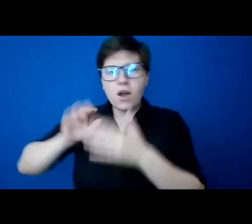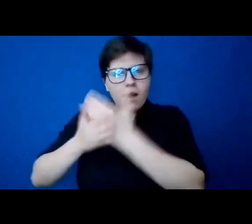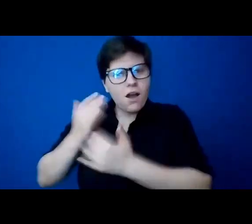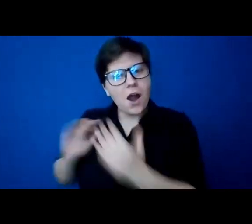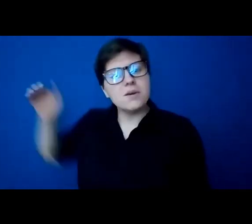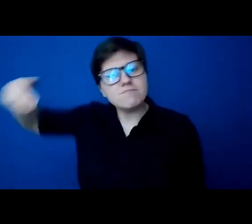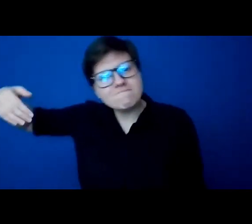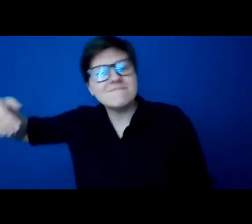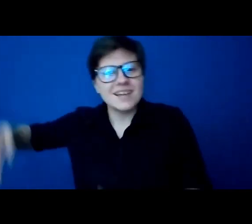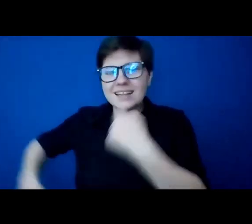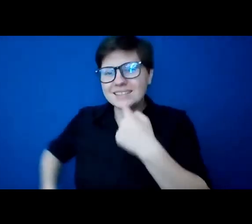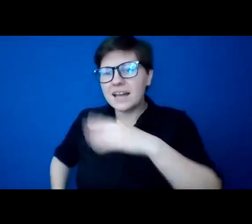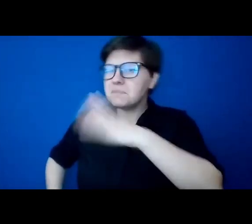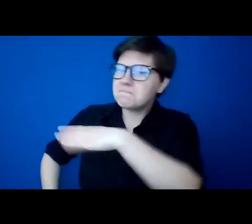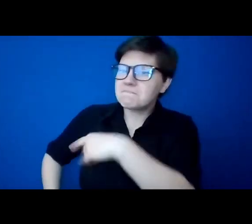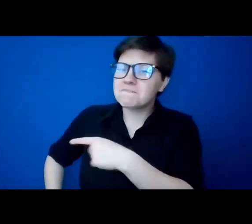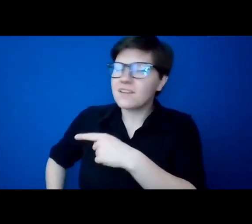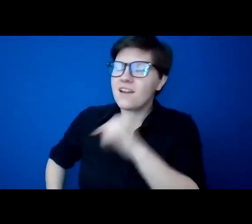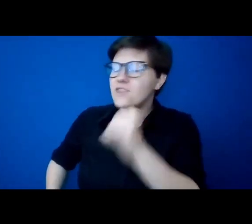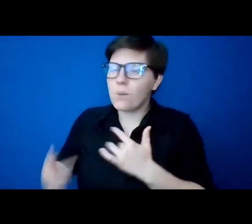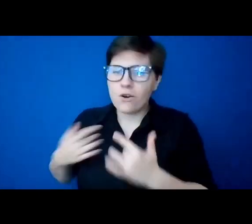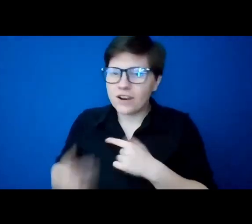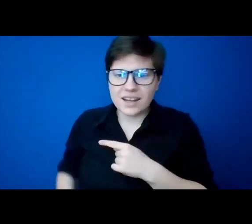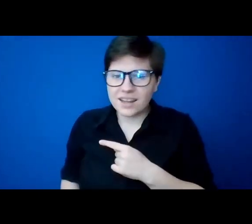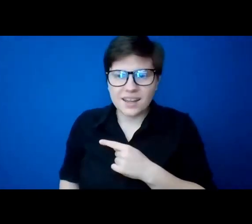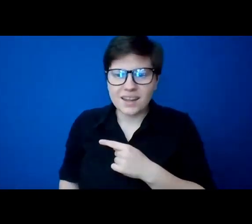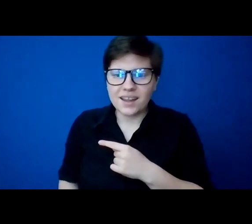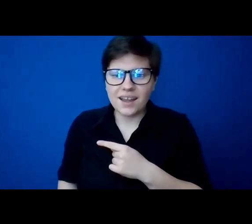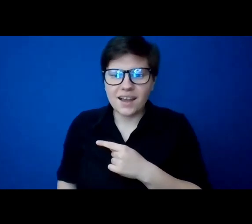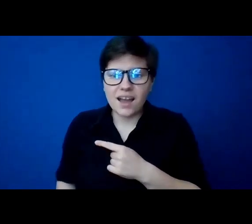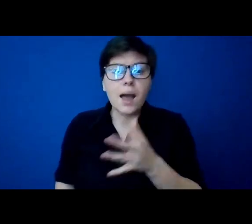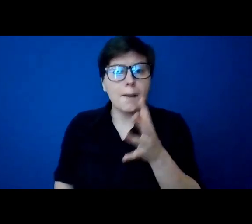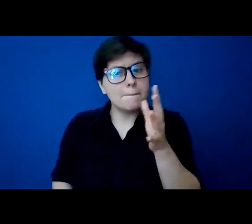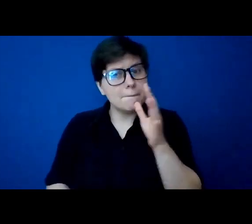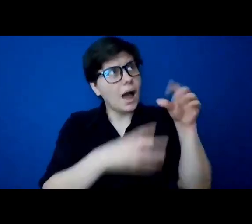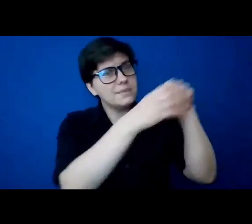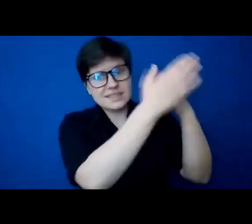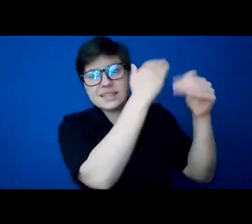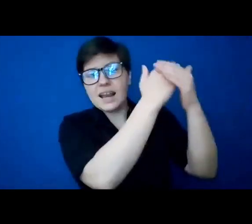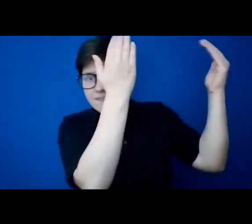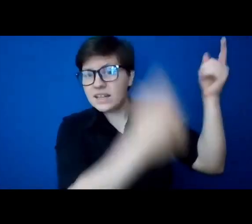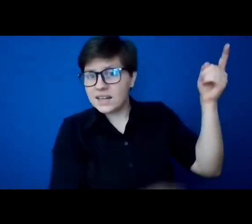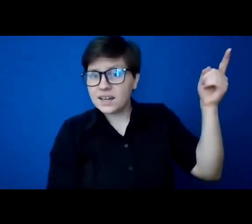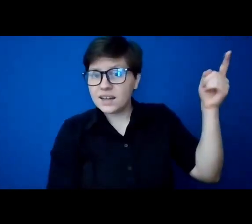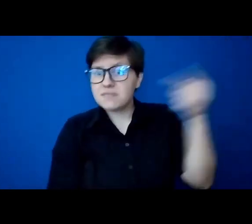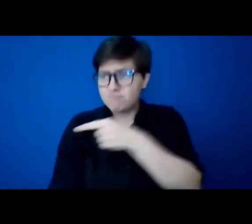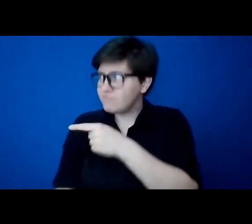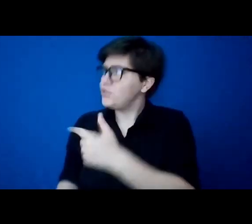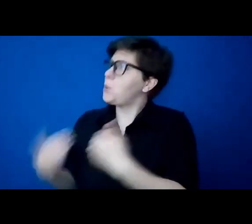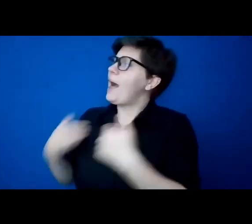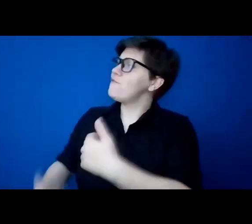And he said, don't worry, mom is in heaven. You have me.